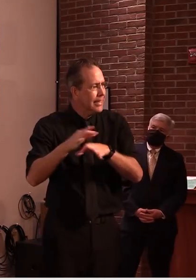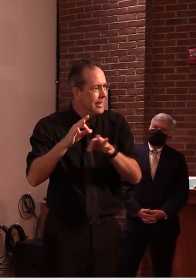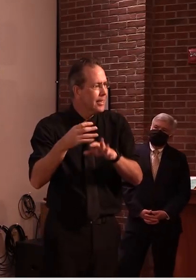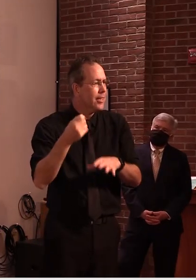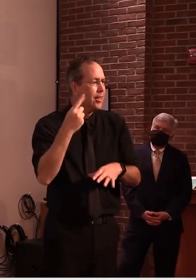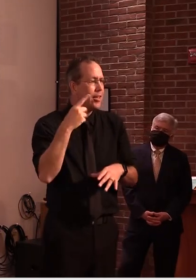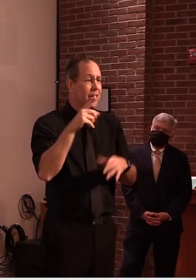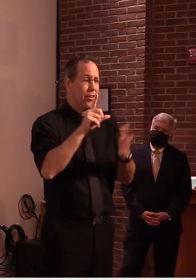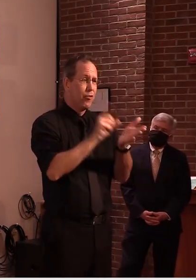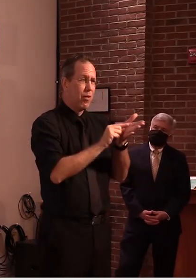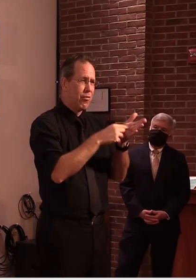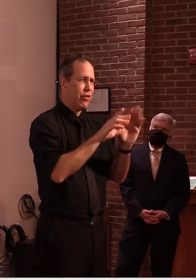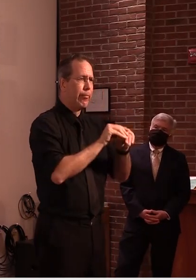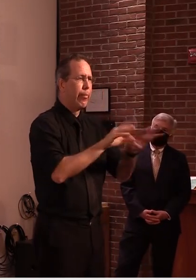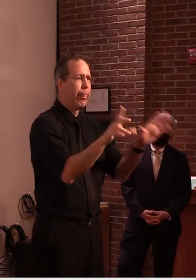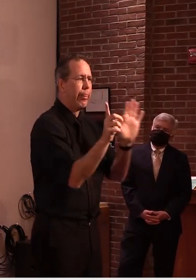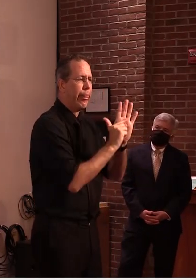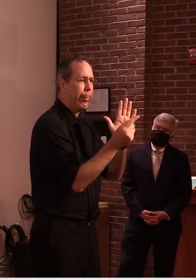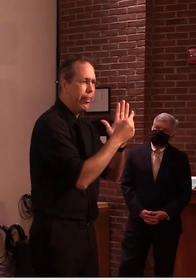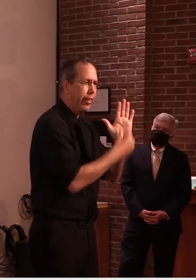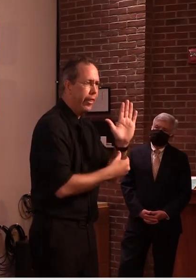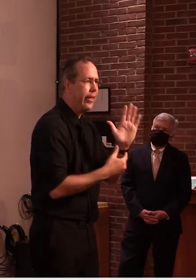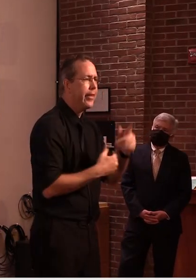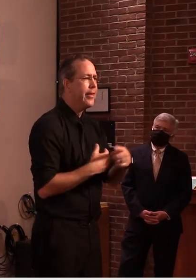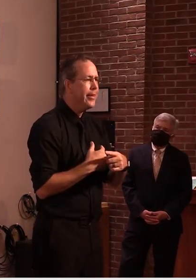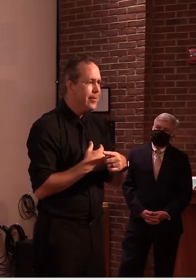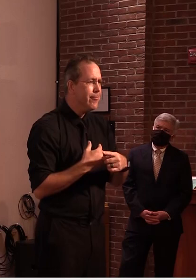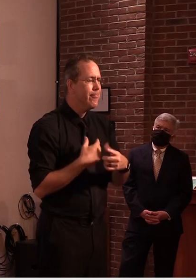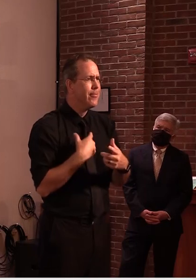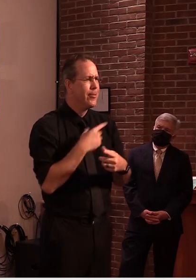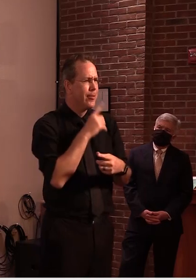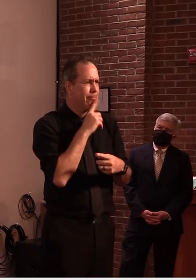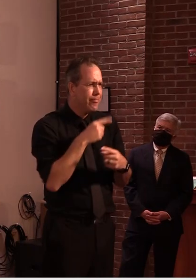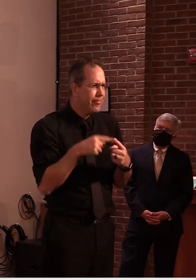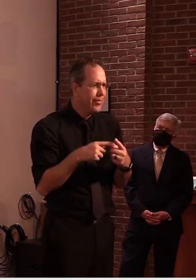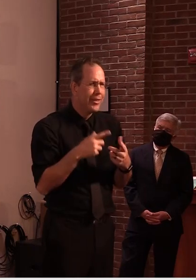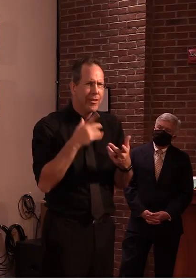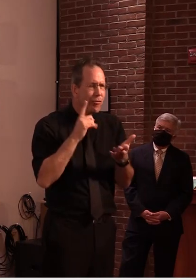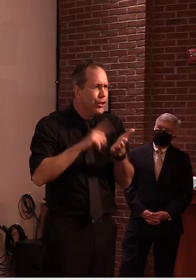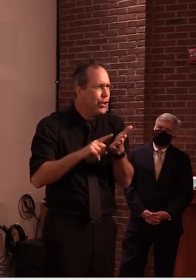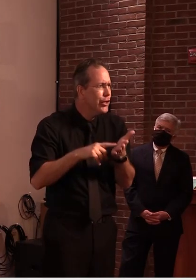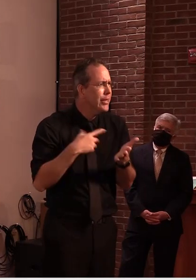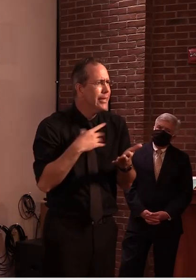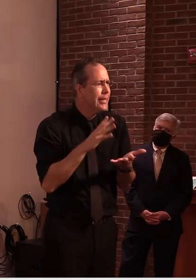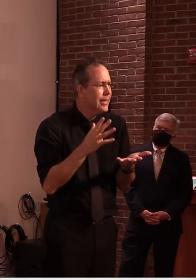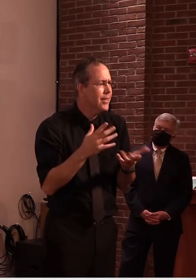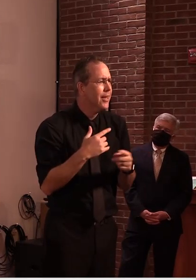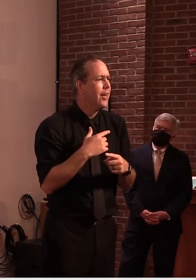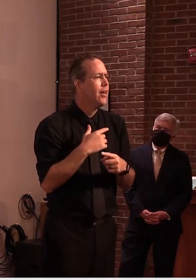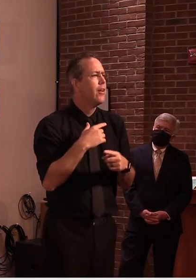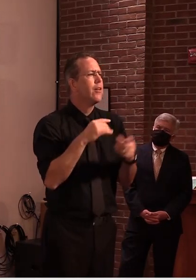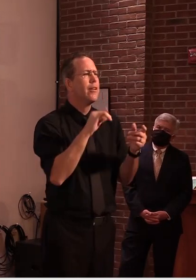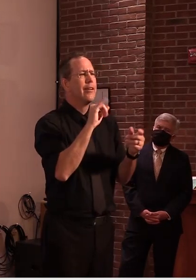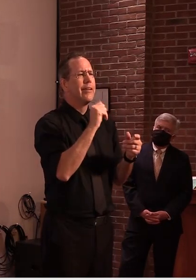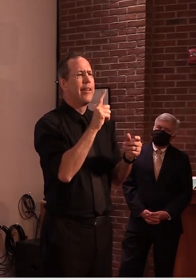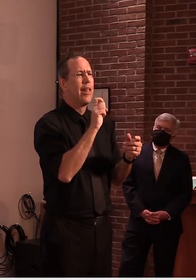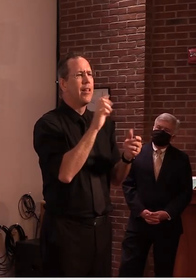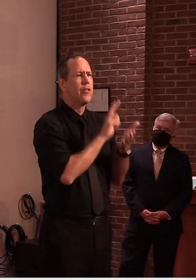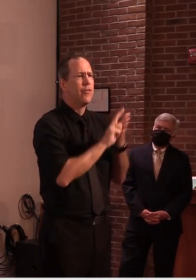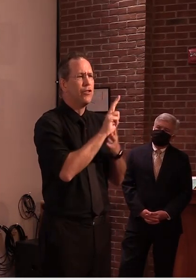or maybe not studies so much as a commentary from yale regarding